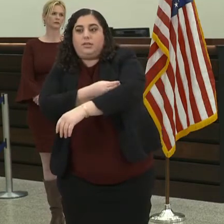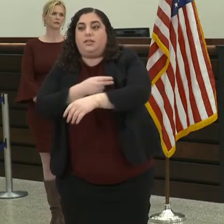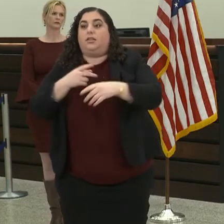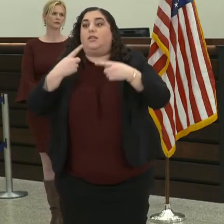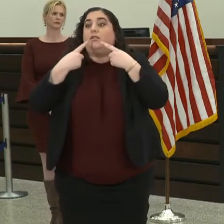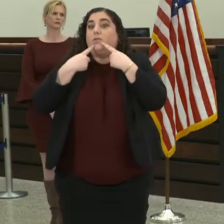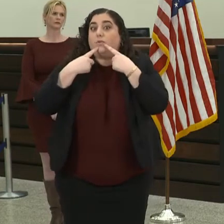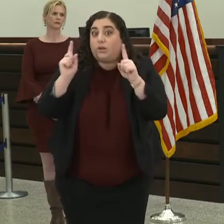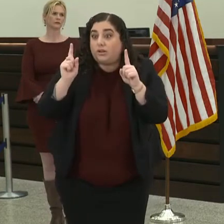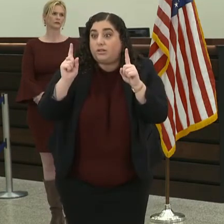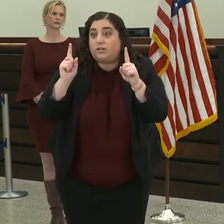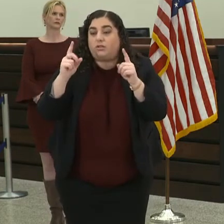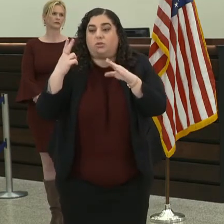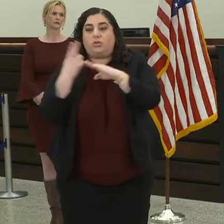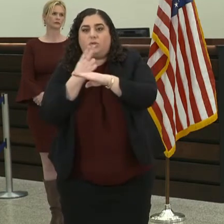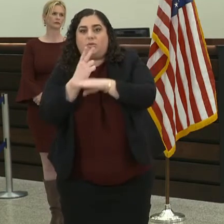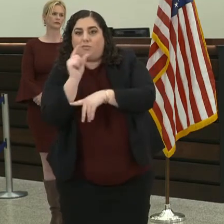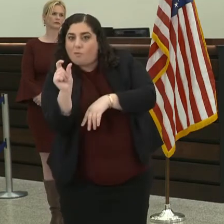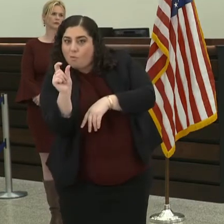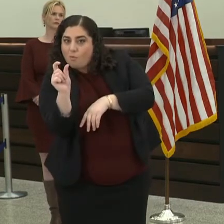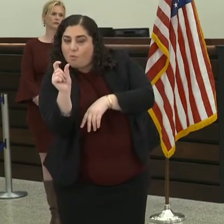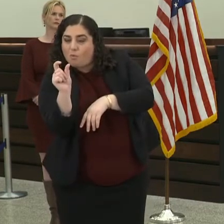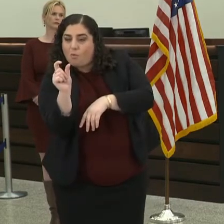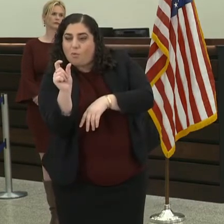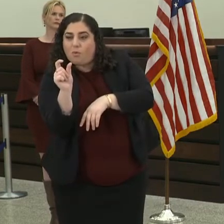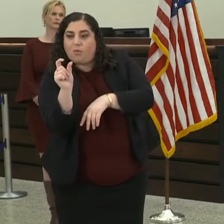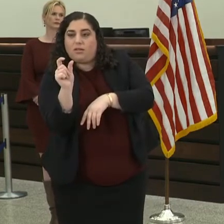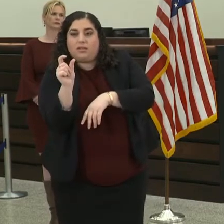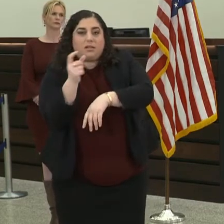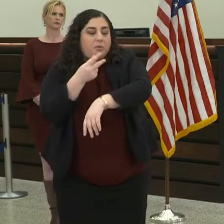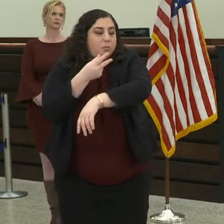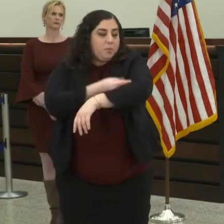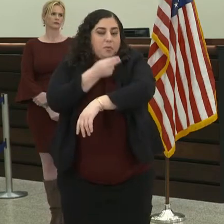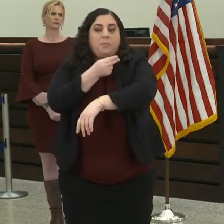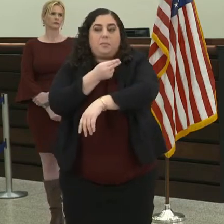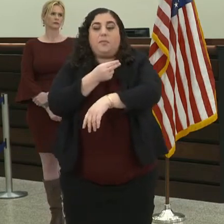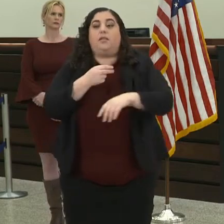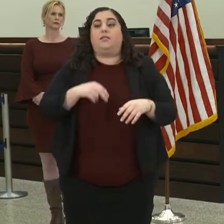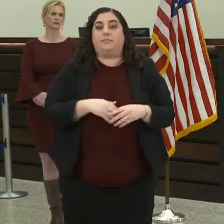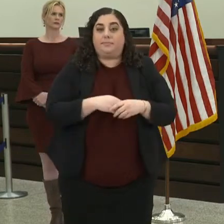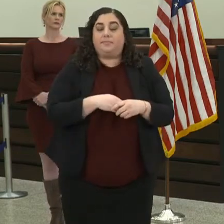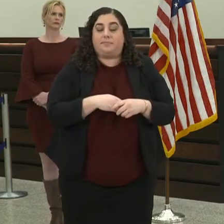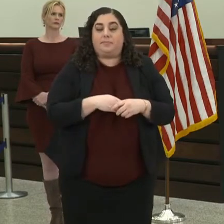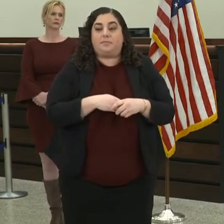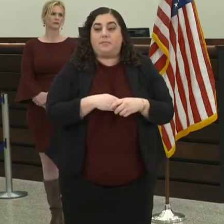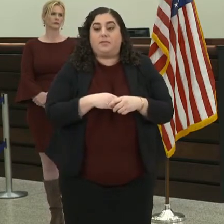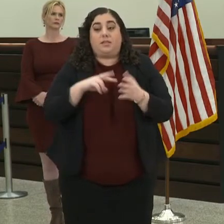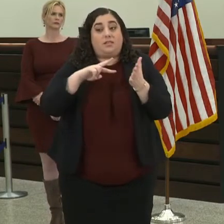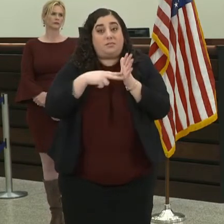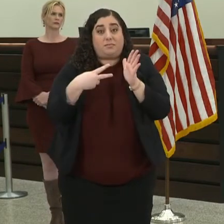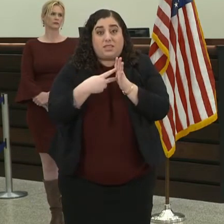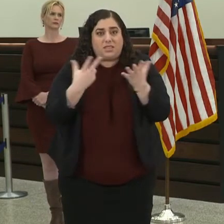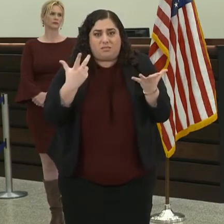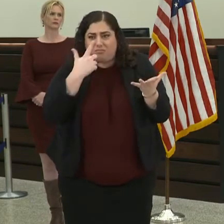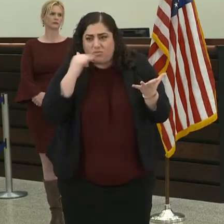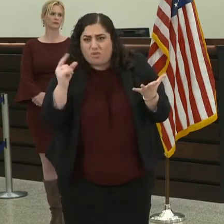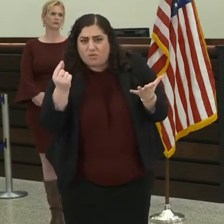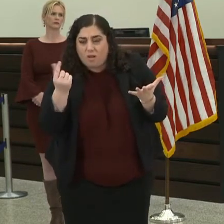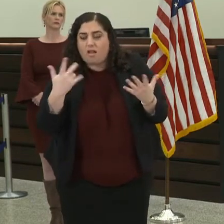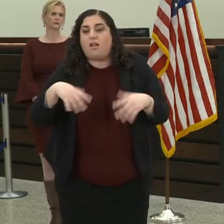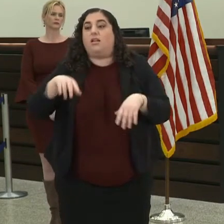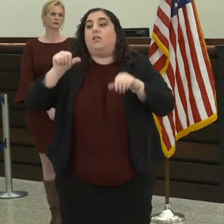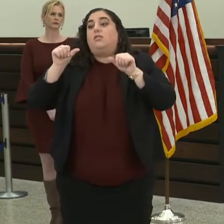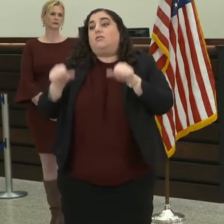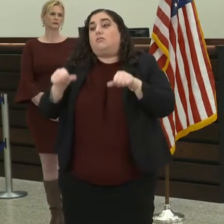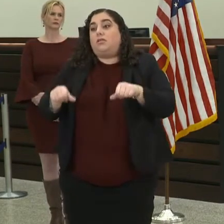low dose that we have the opportunity to to potentially vaccinate a large group